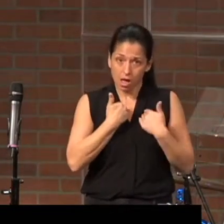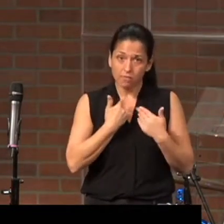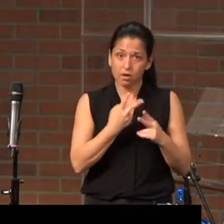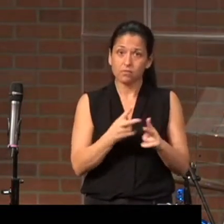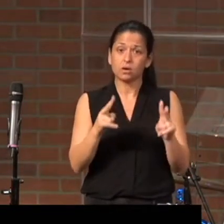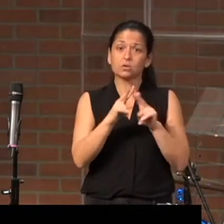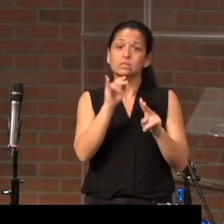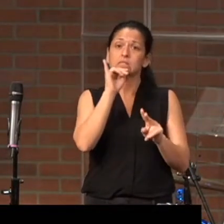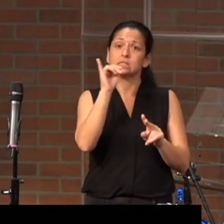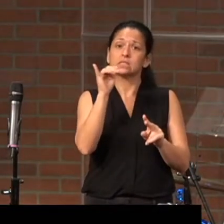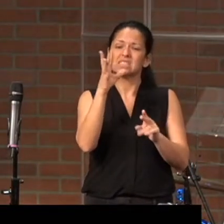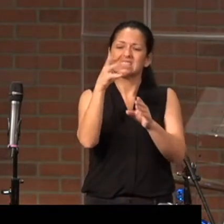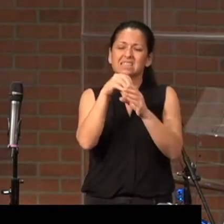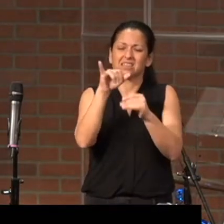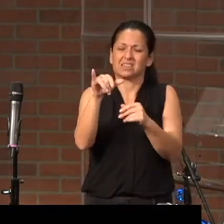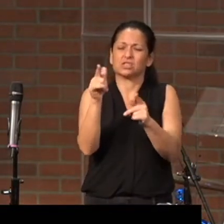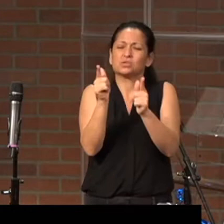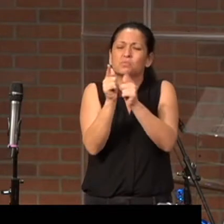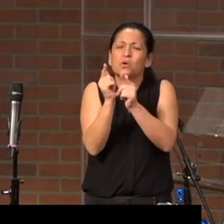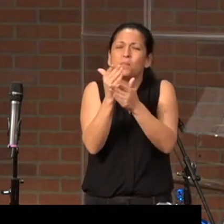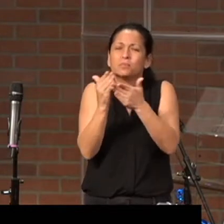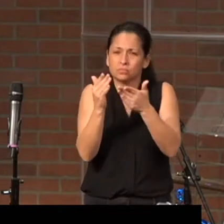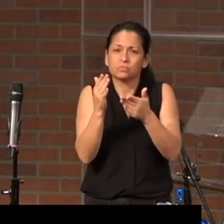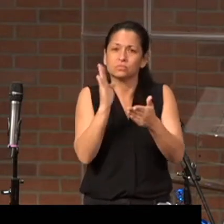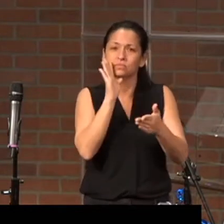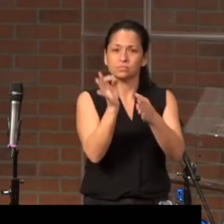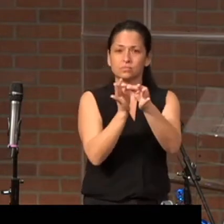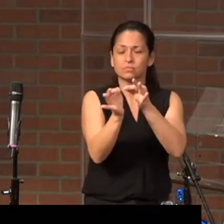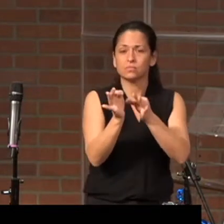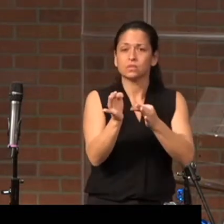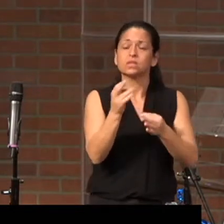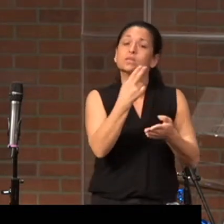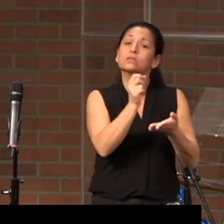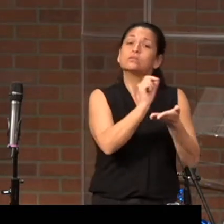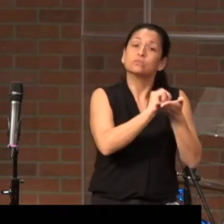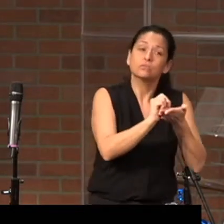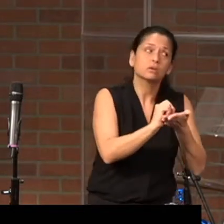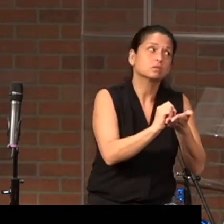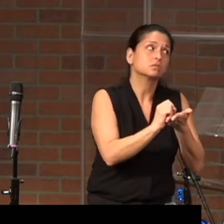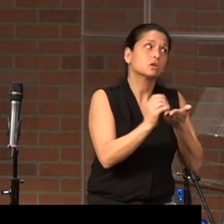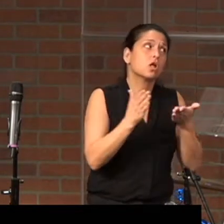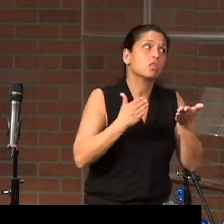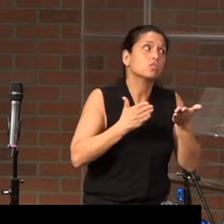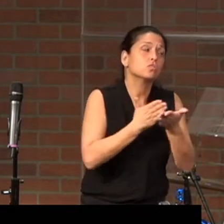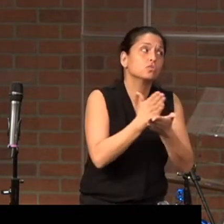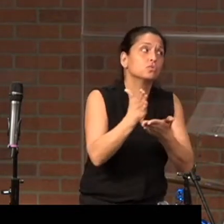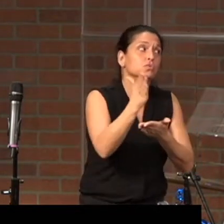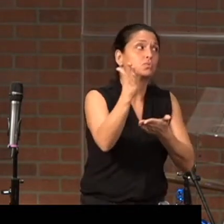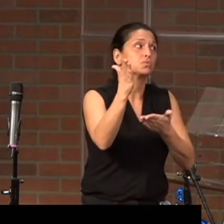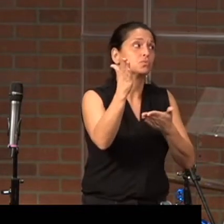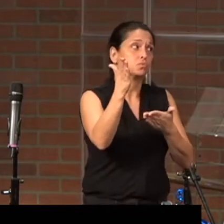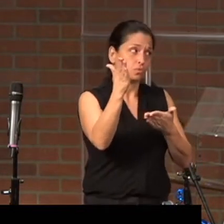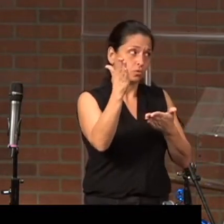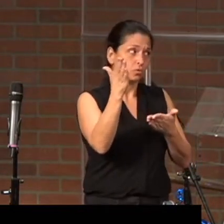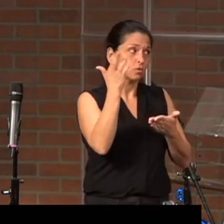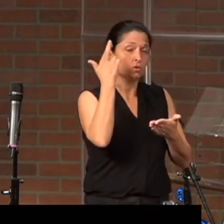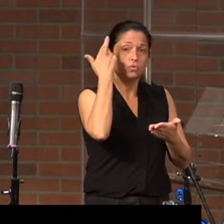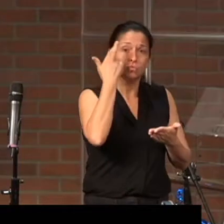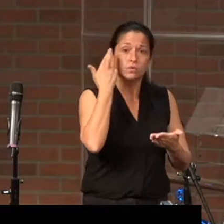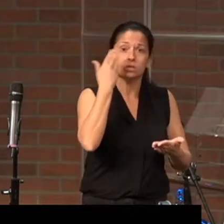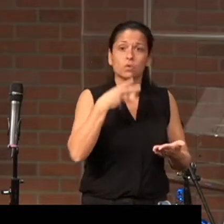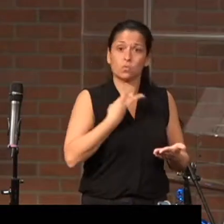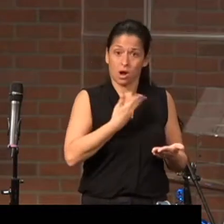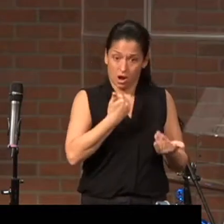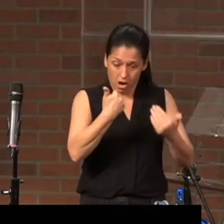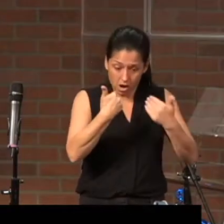is contained in that little middle part. Peter writes through the reason that we have